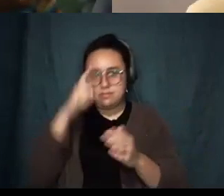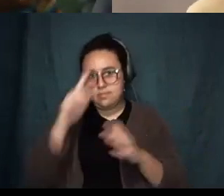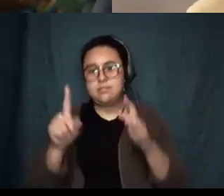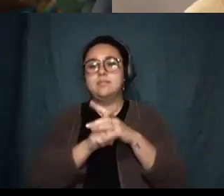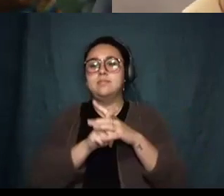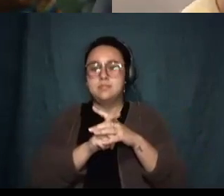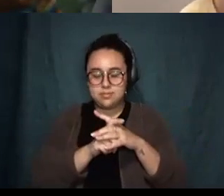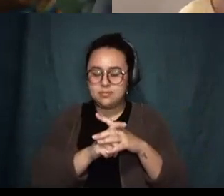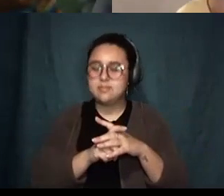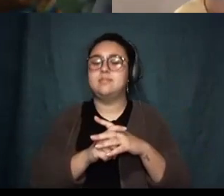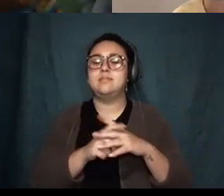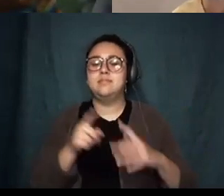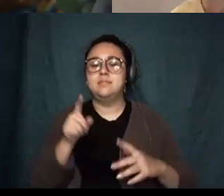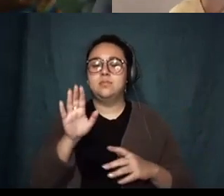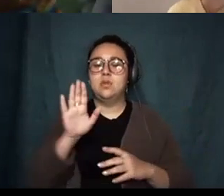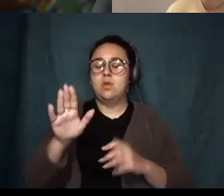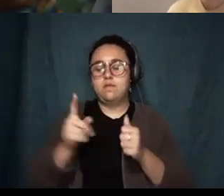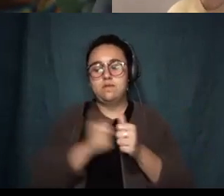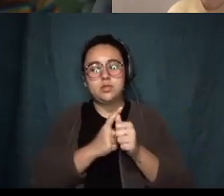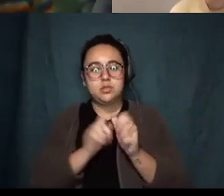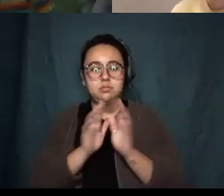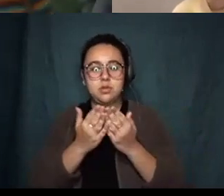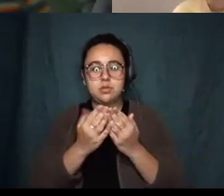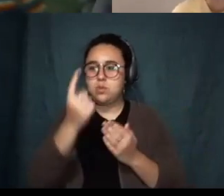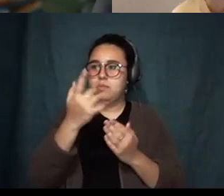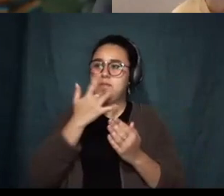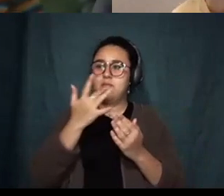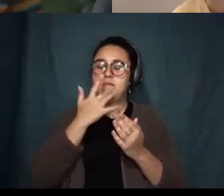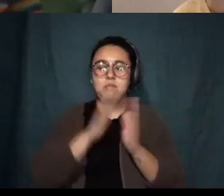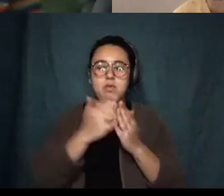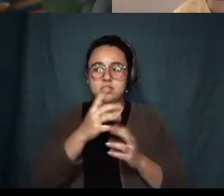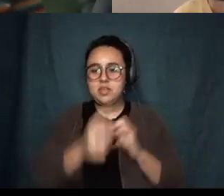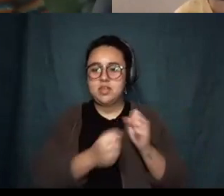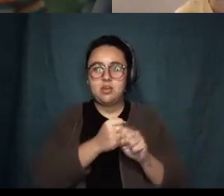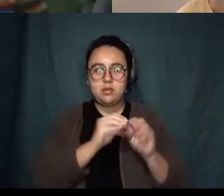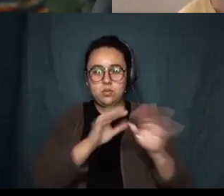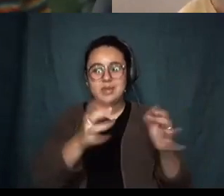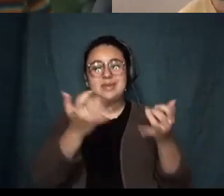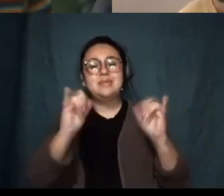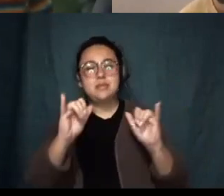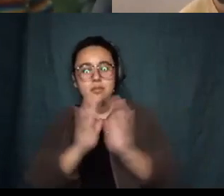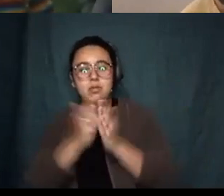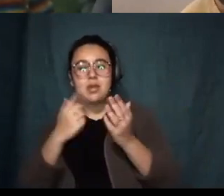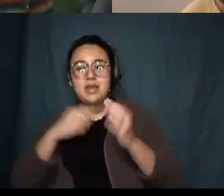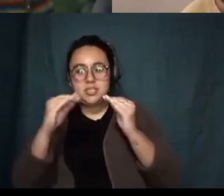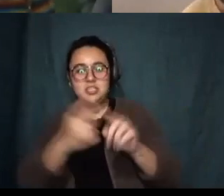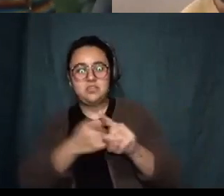uh her first book was one of my favorite books the year it came out and is still a book that I teach from and um go to